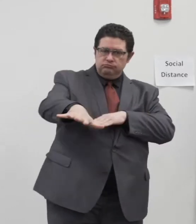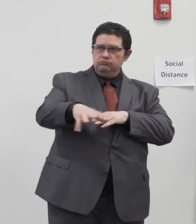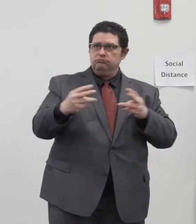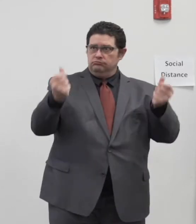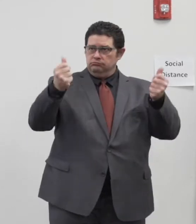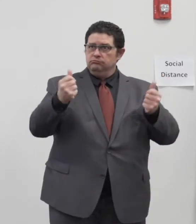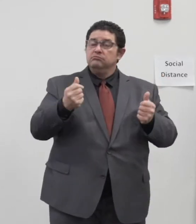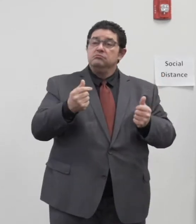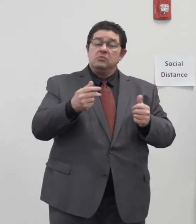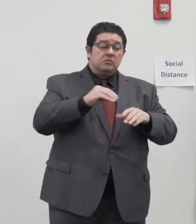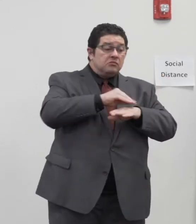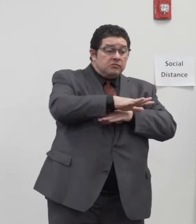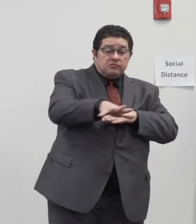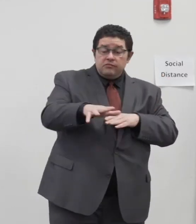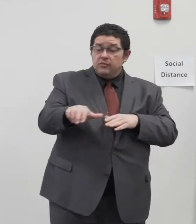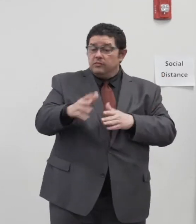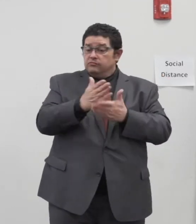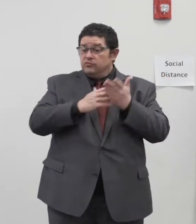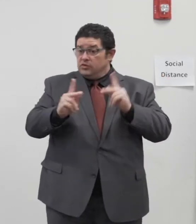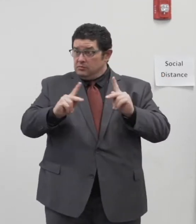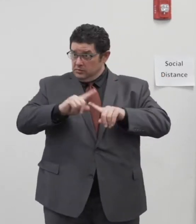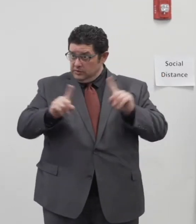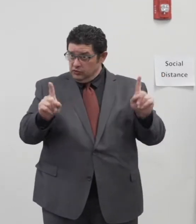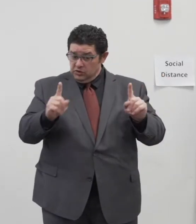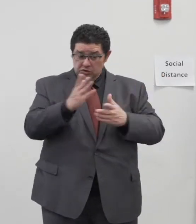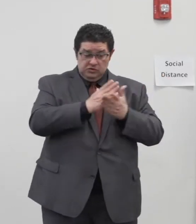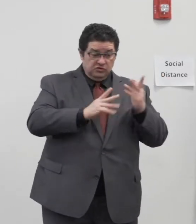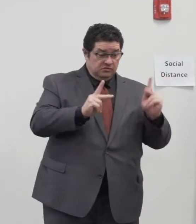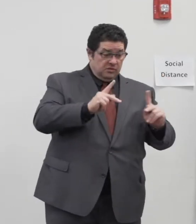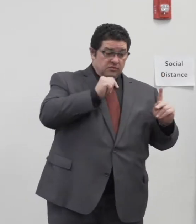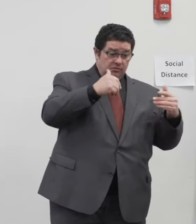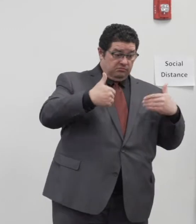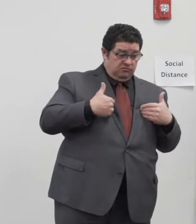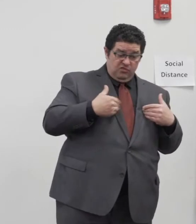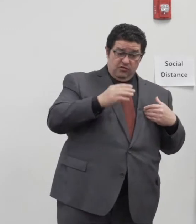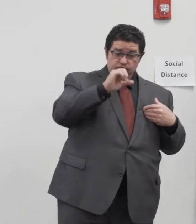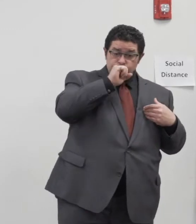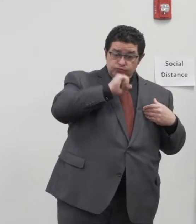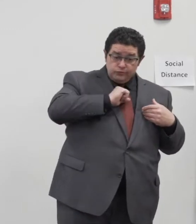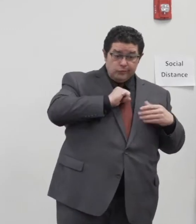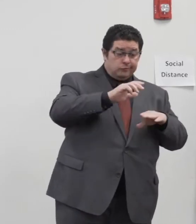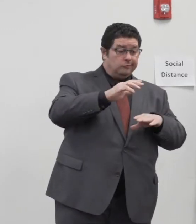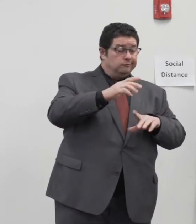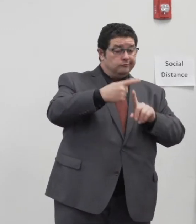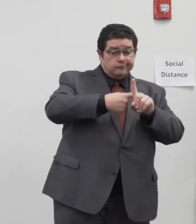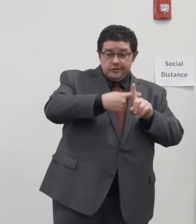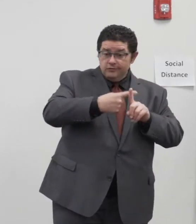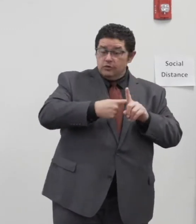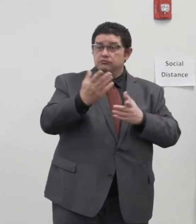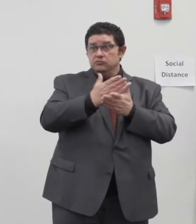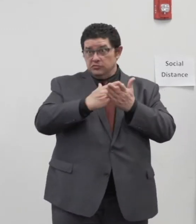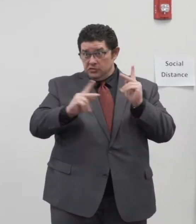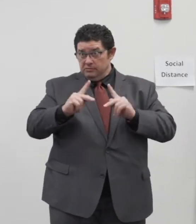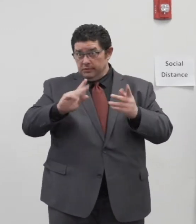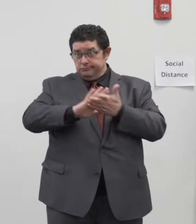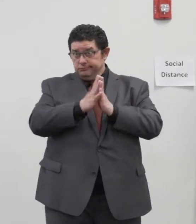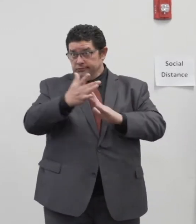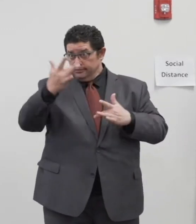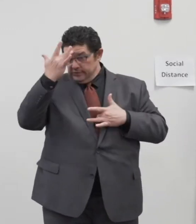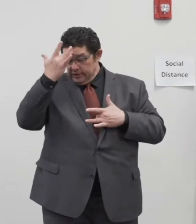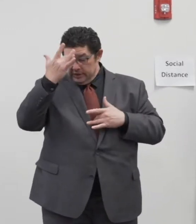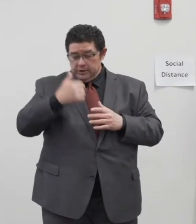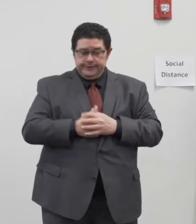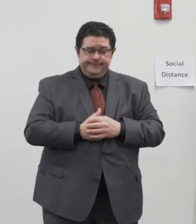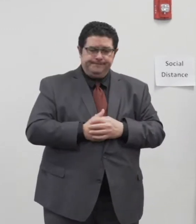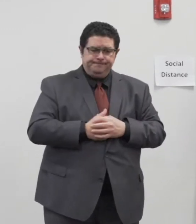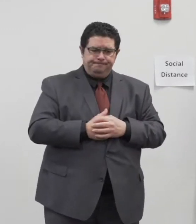Some people don't have any symptoms at all, and some people become very, very sick. We know that the precautions that we have